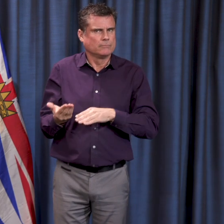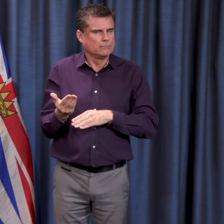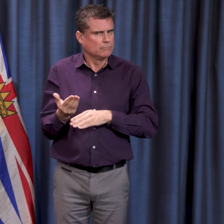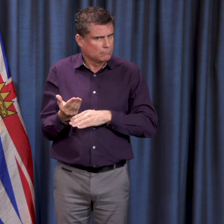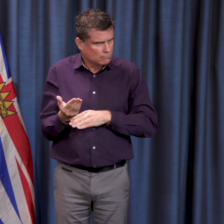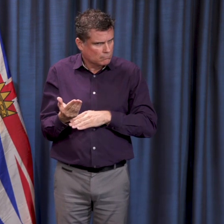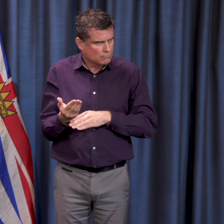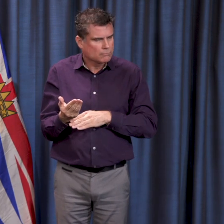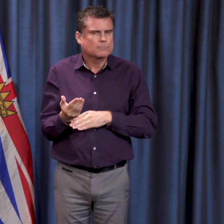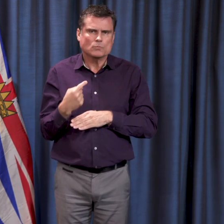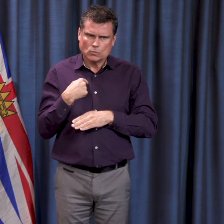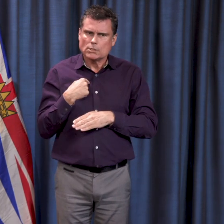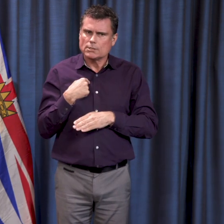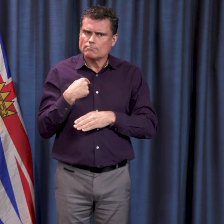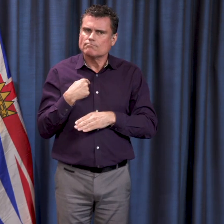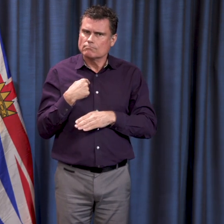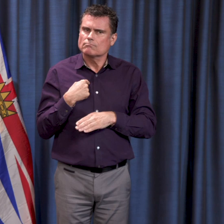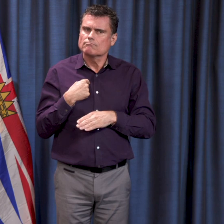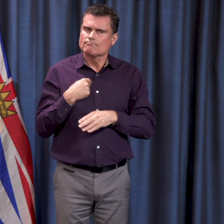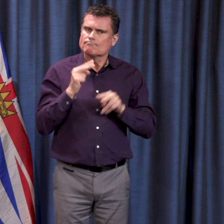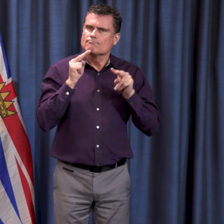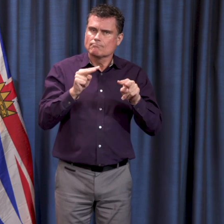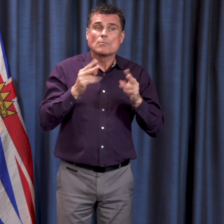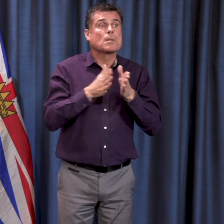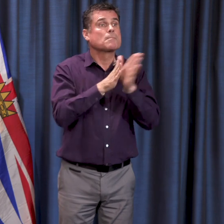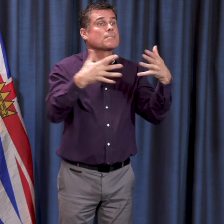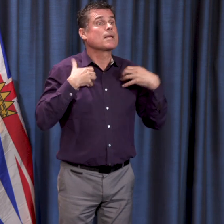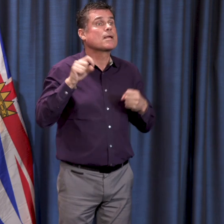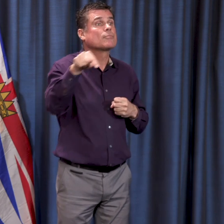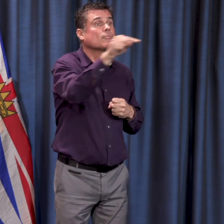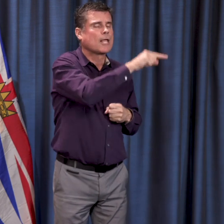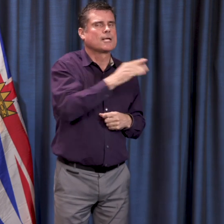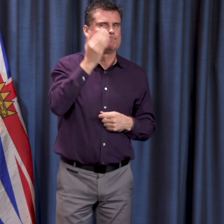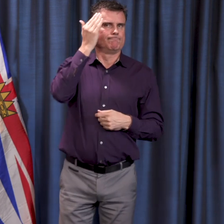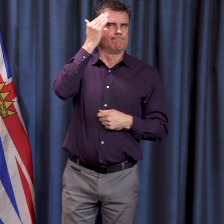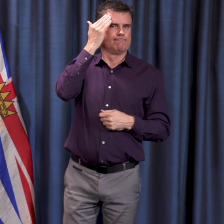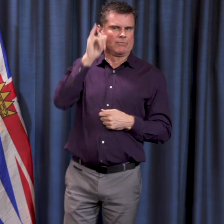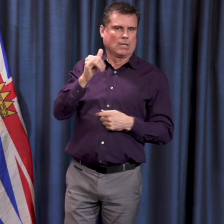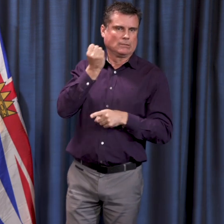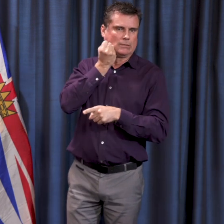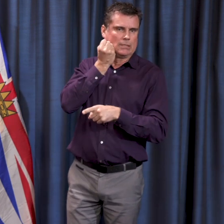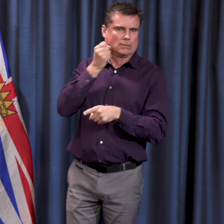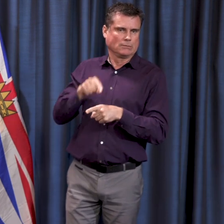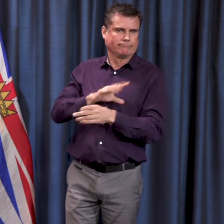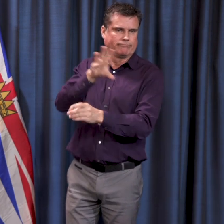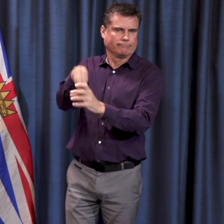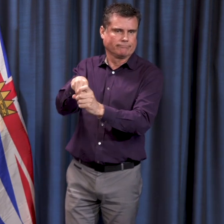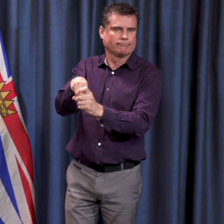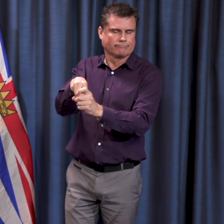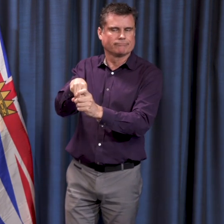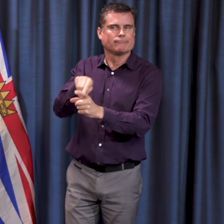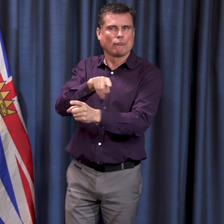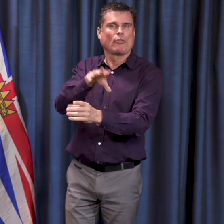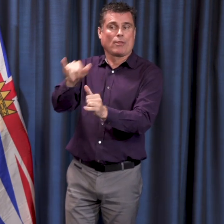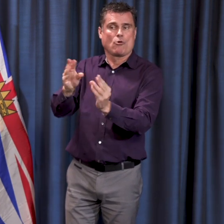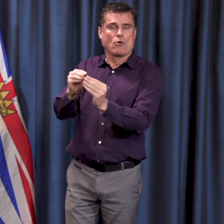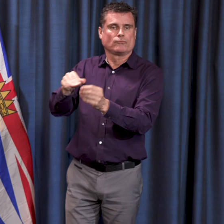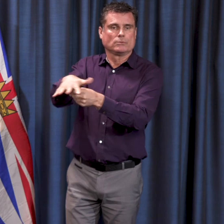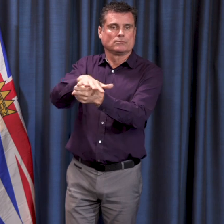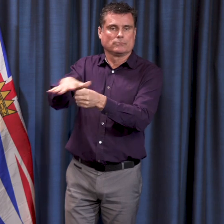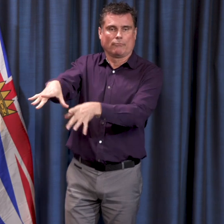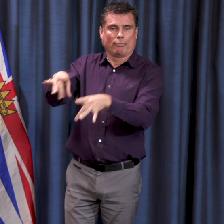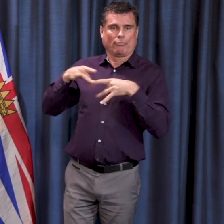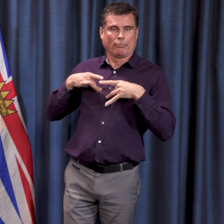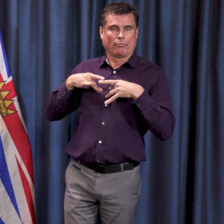associated with the Pacific Dental Conference. The public health investigation had been done,